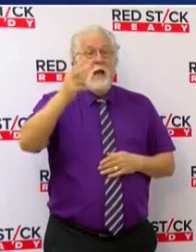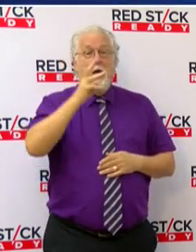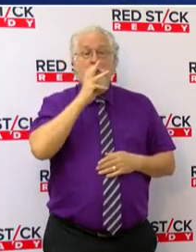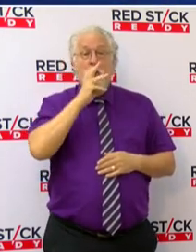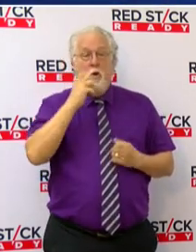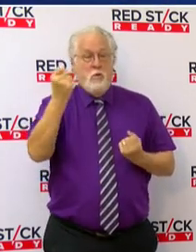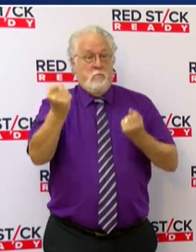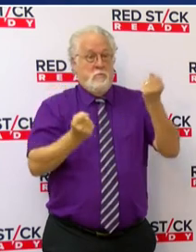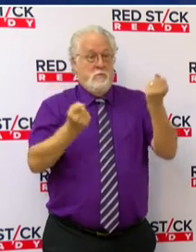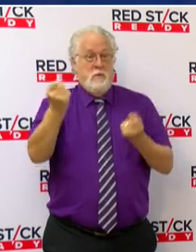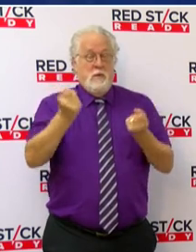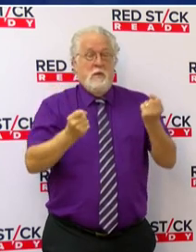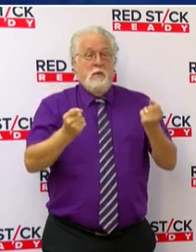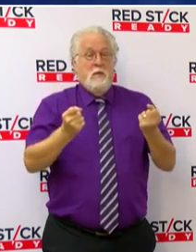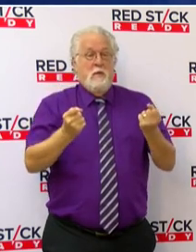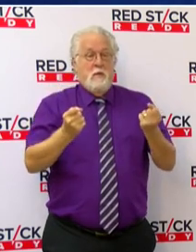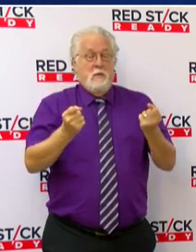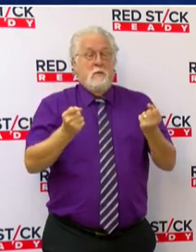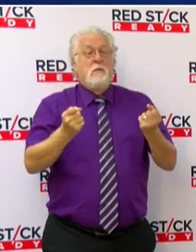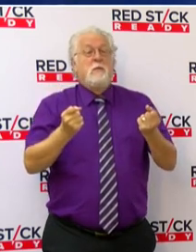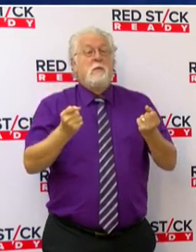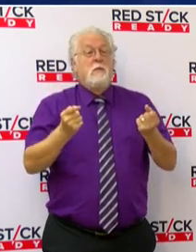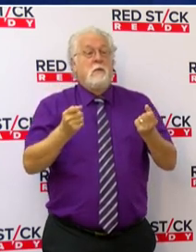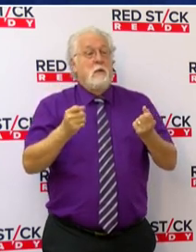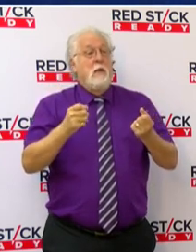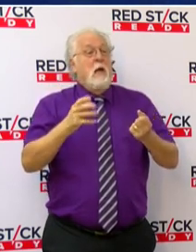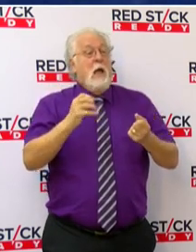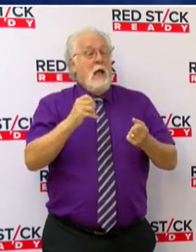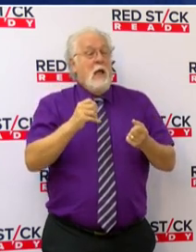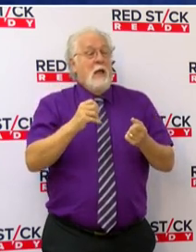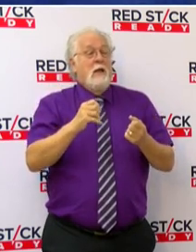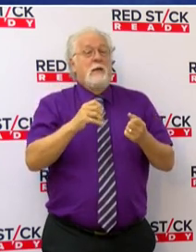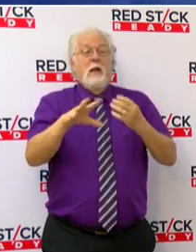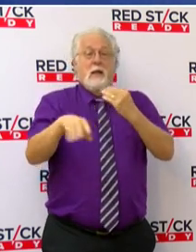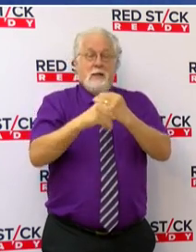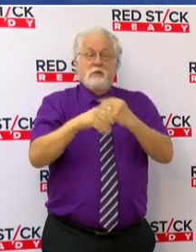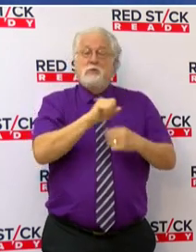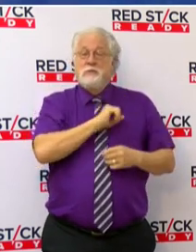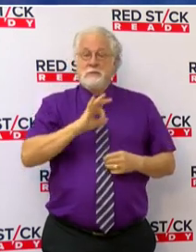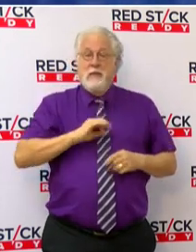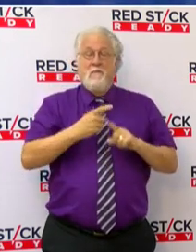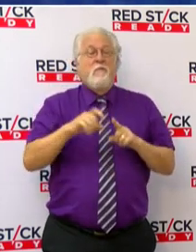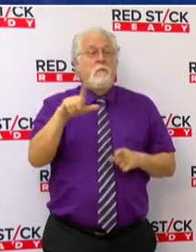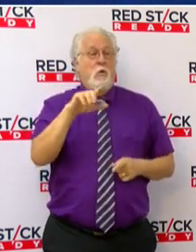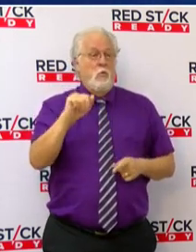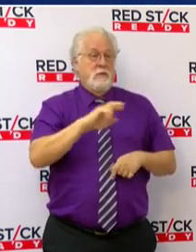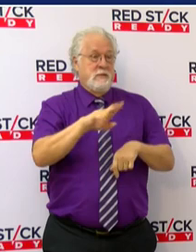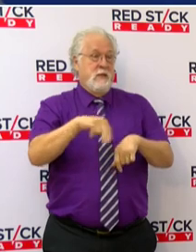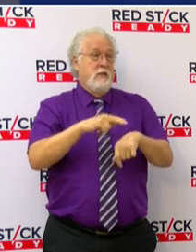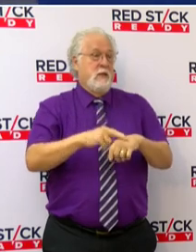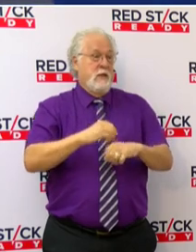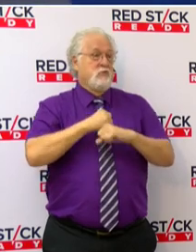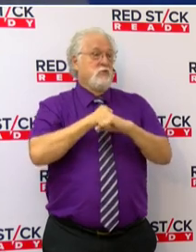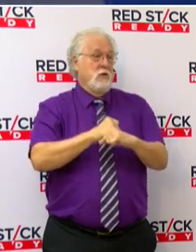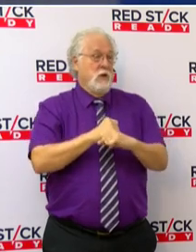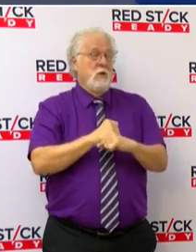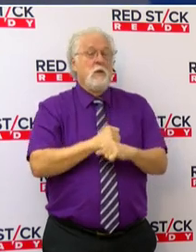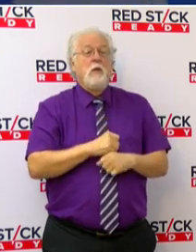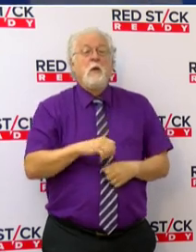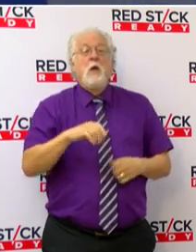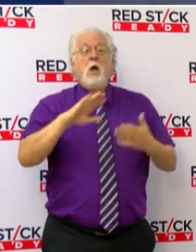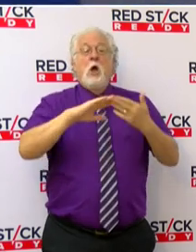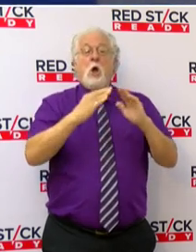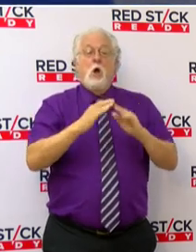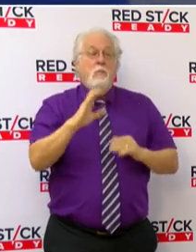vehicles and additional staffing from the Louisiana National Guard. Urban